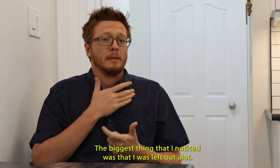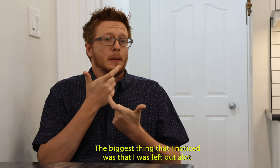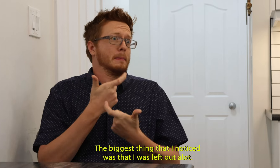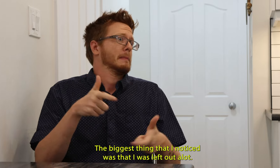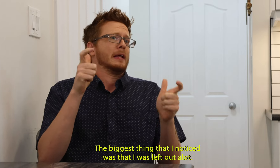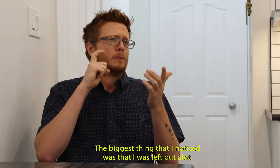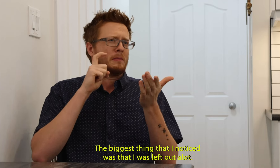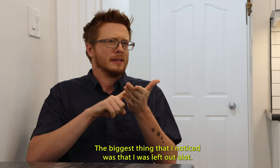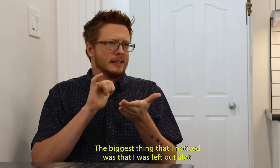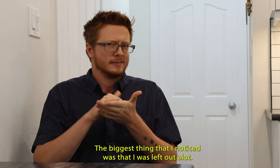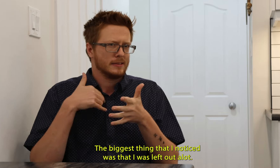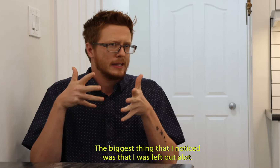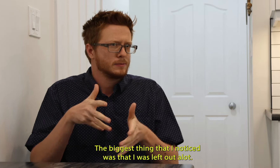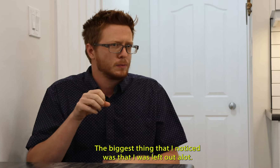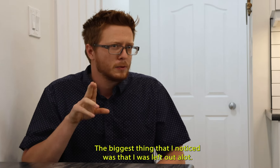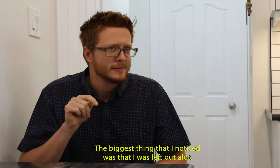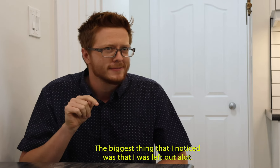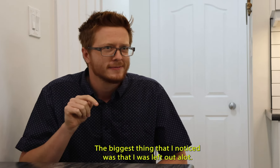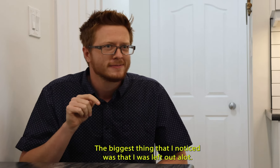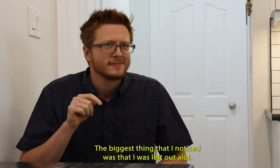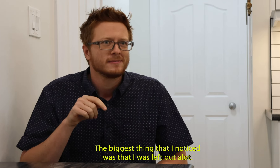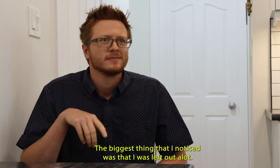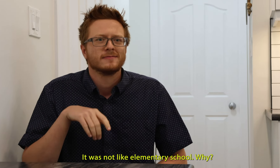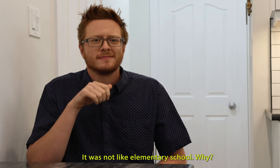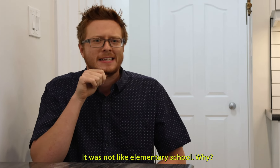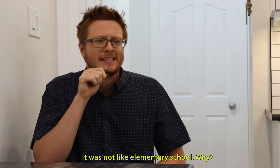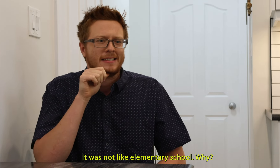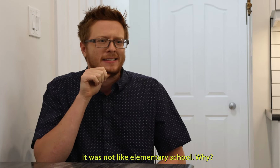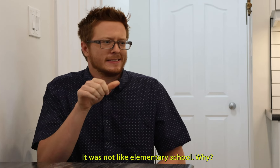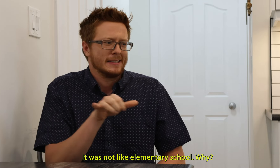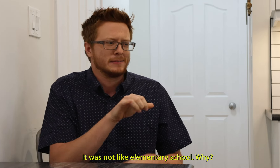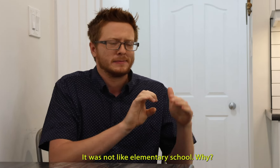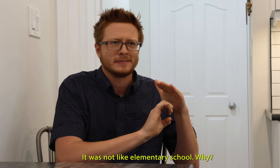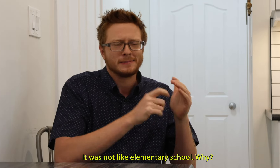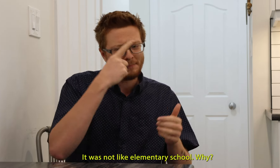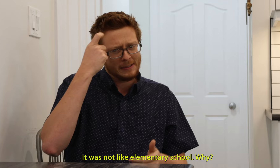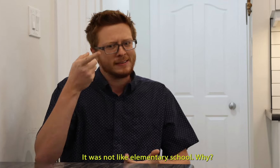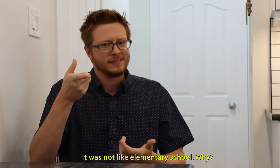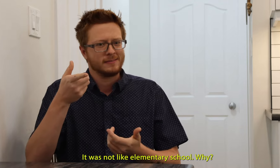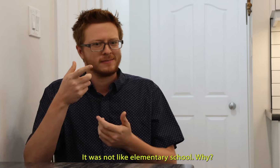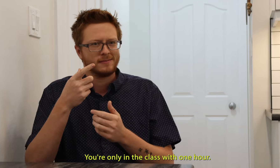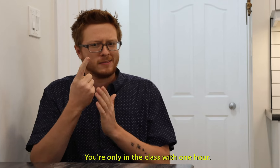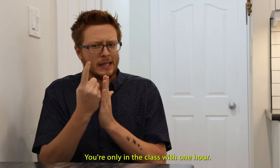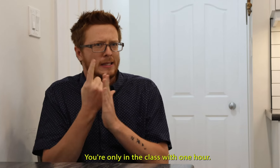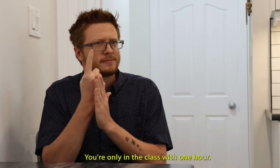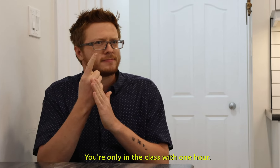The biggest thing that I noticed was that I was left out a lot. Was not like elementary school. Why? You're only in a